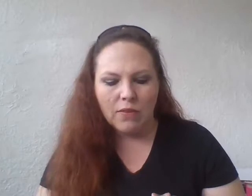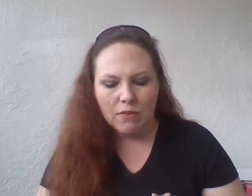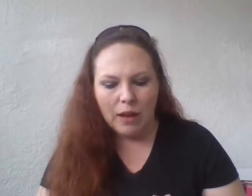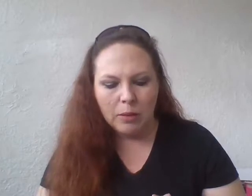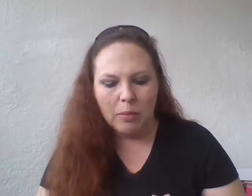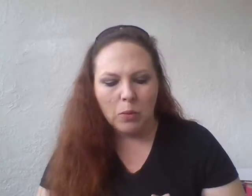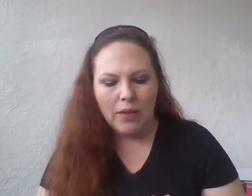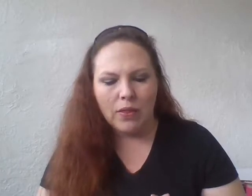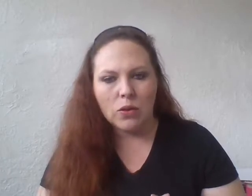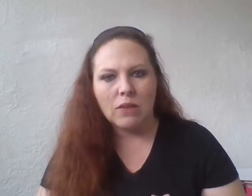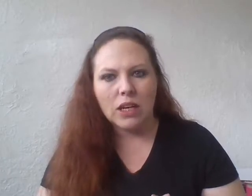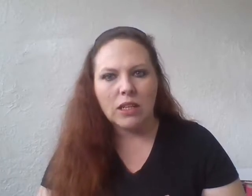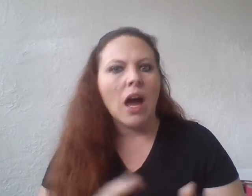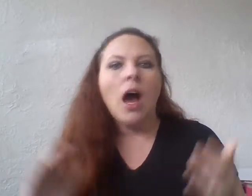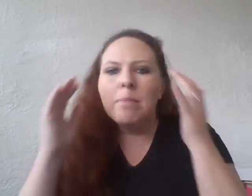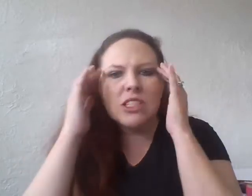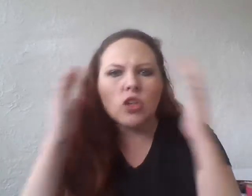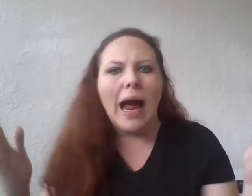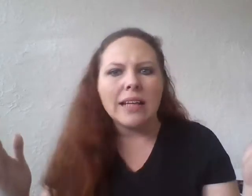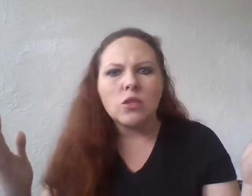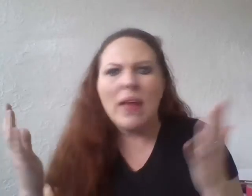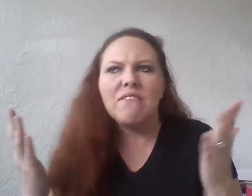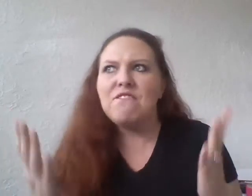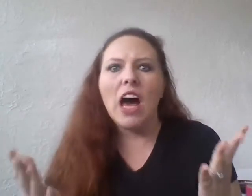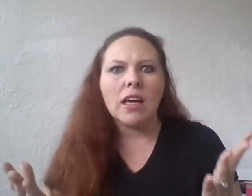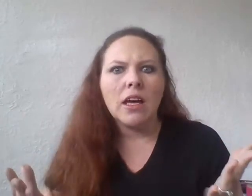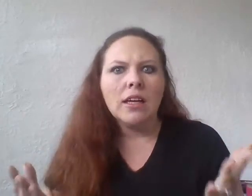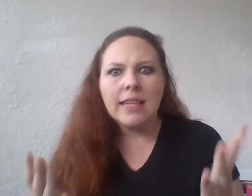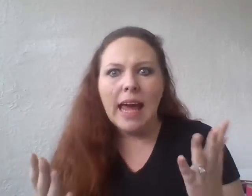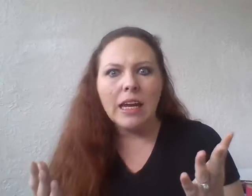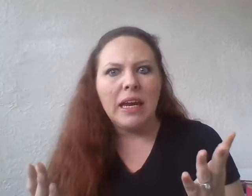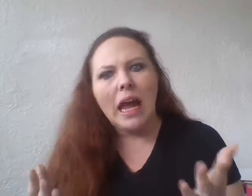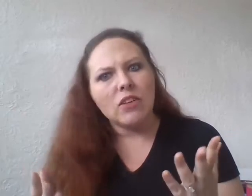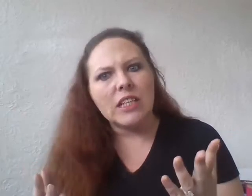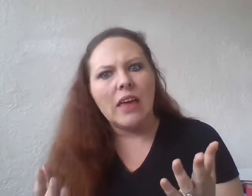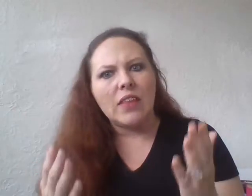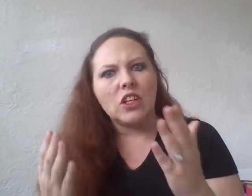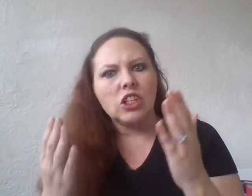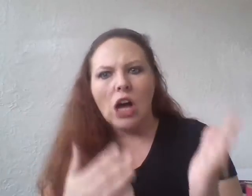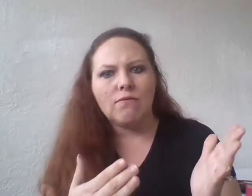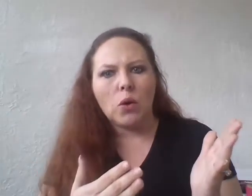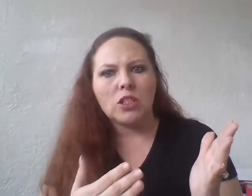their family member rather than those convicted. Mr. Kratz, when the fuck did anybody ever say that the law enforcement